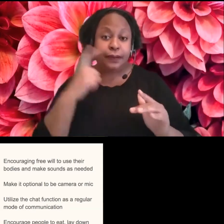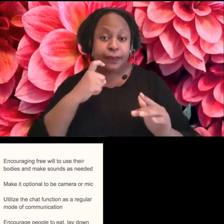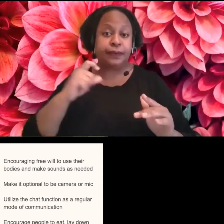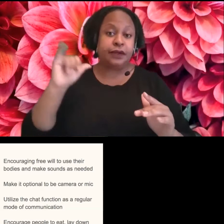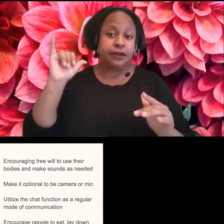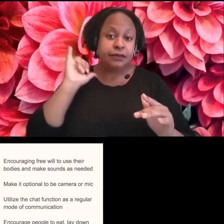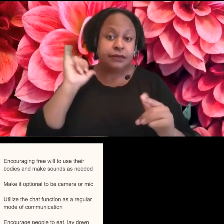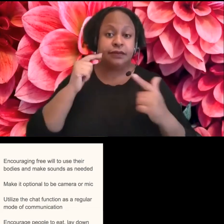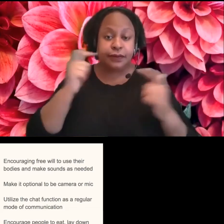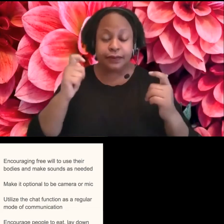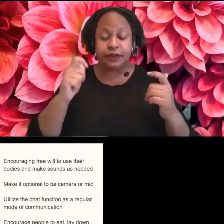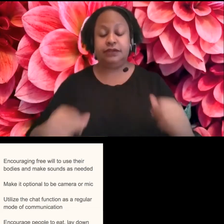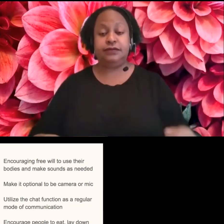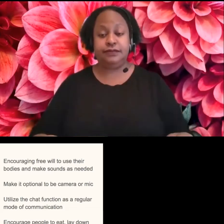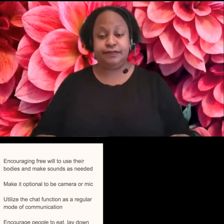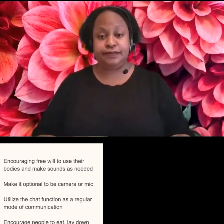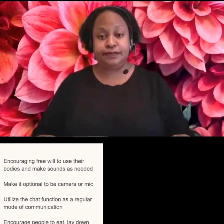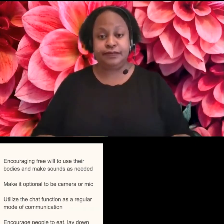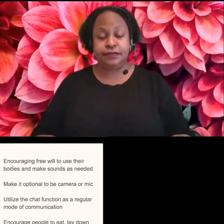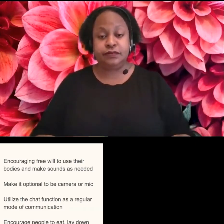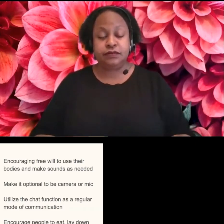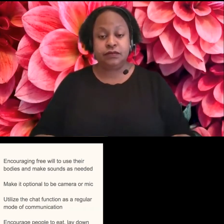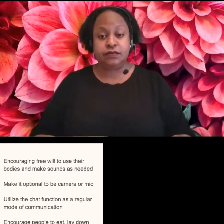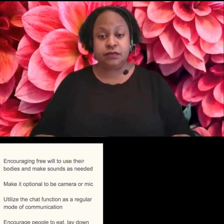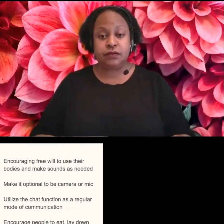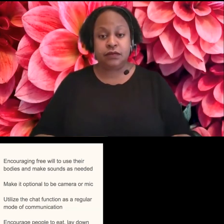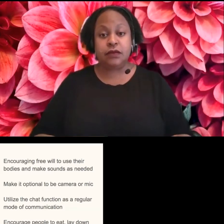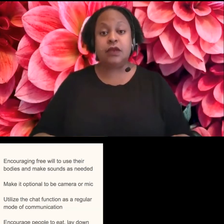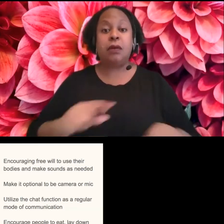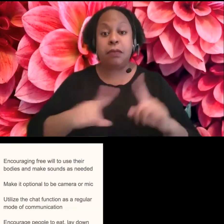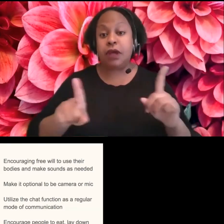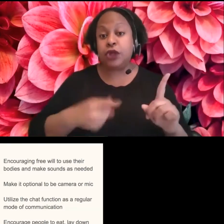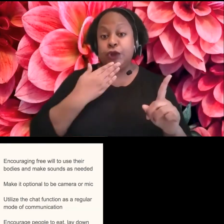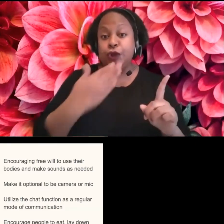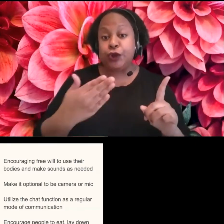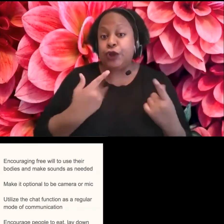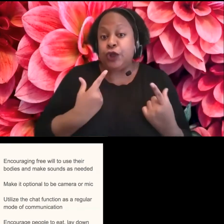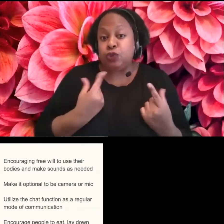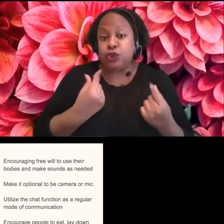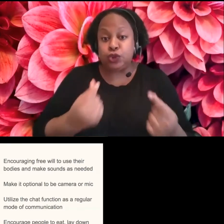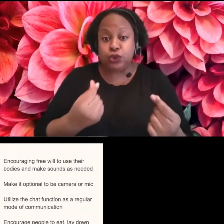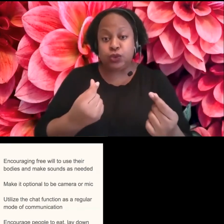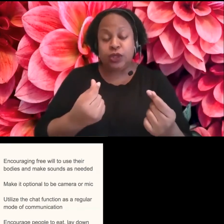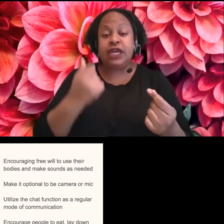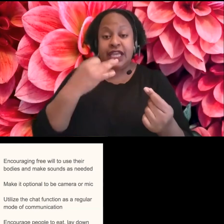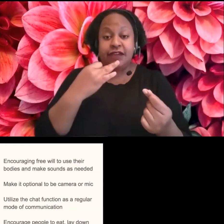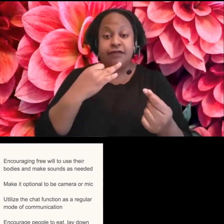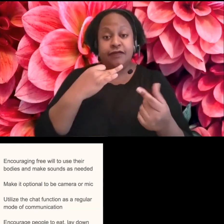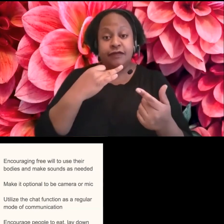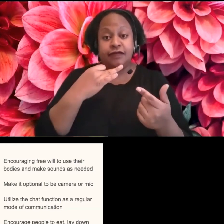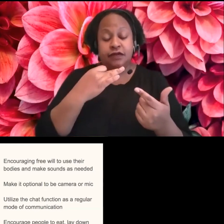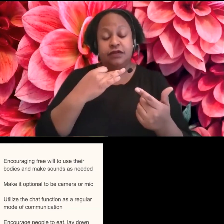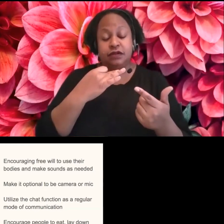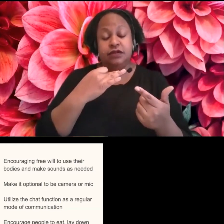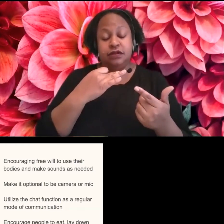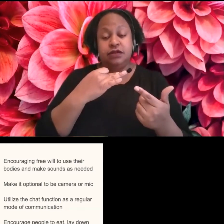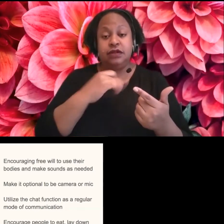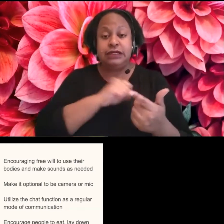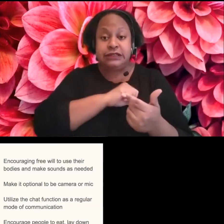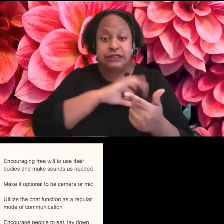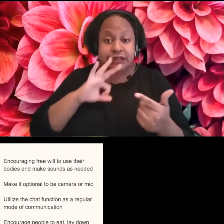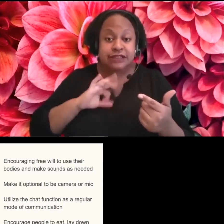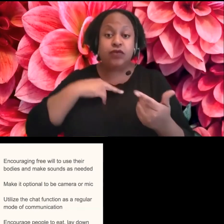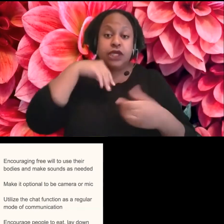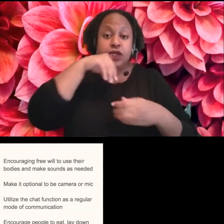yourselves about how you handle it when it does happen, because it will happen. Um, so just